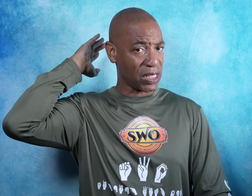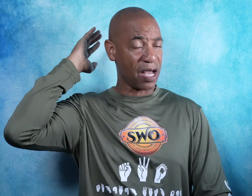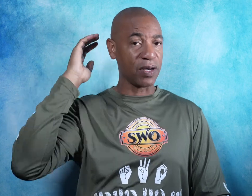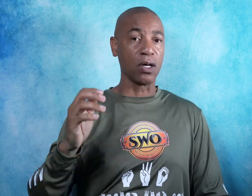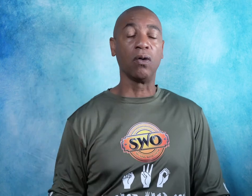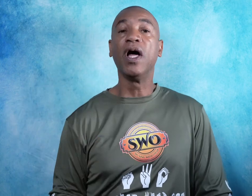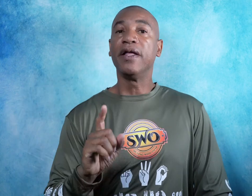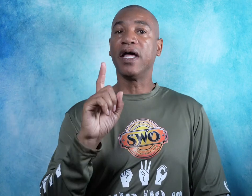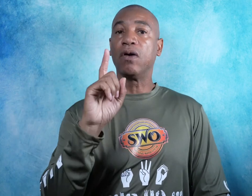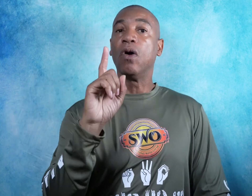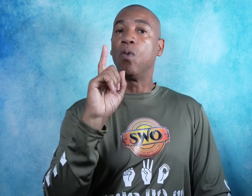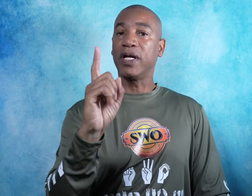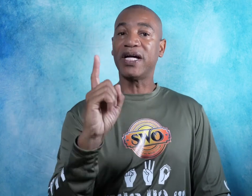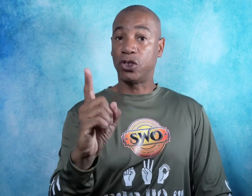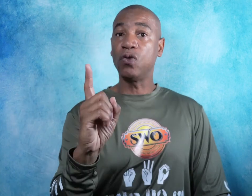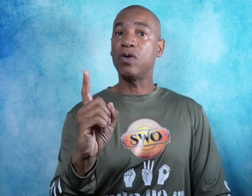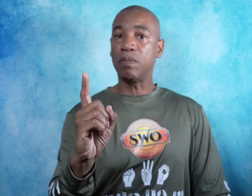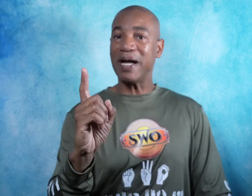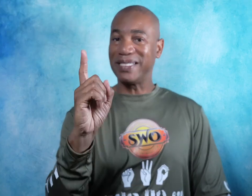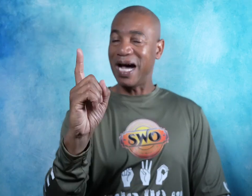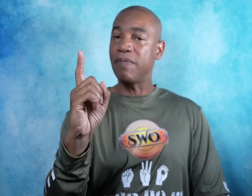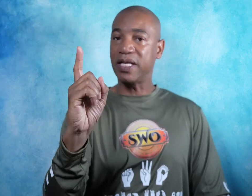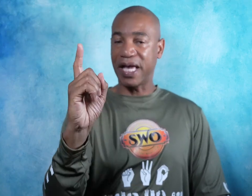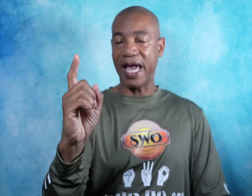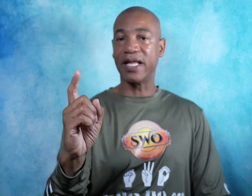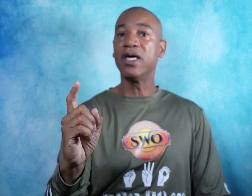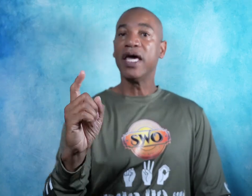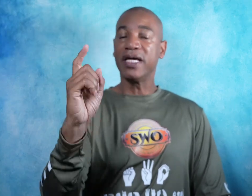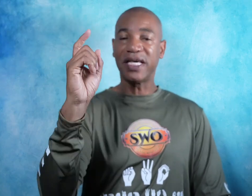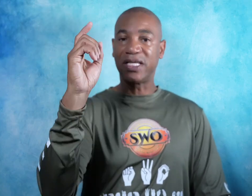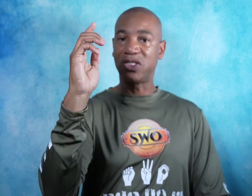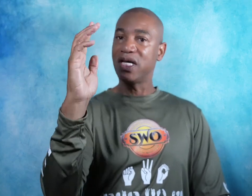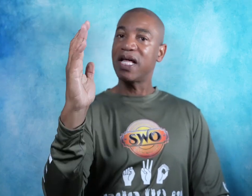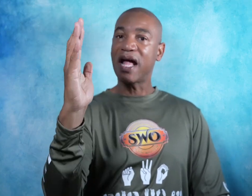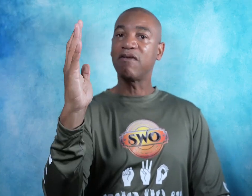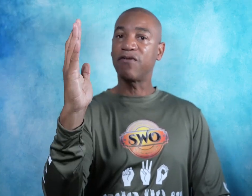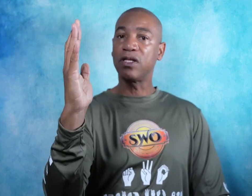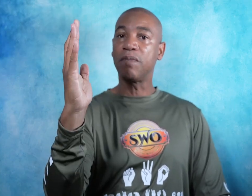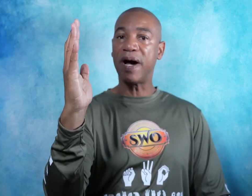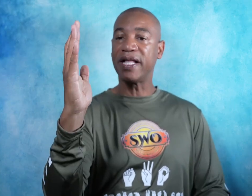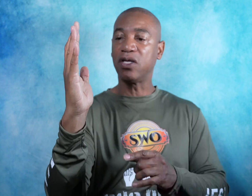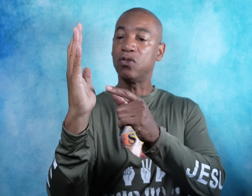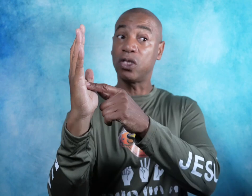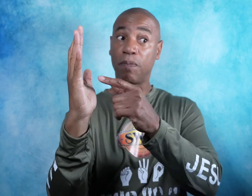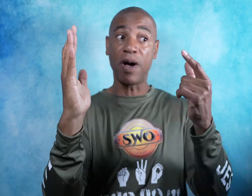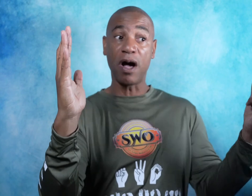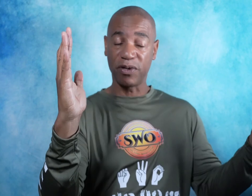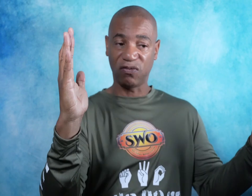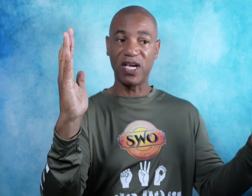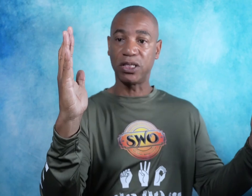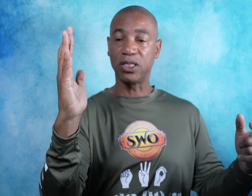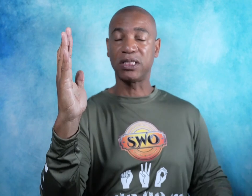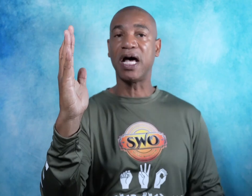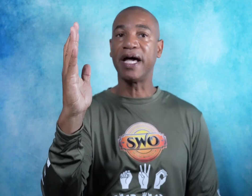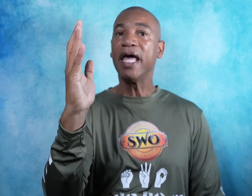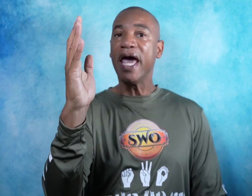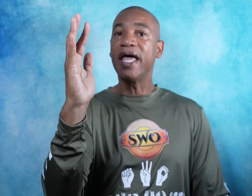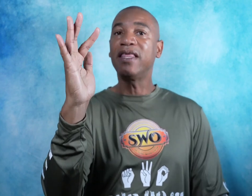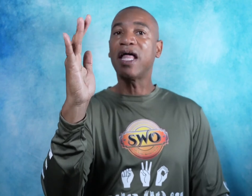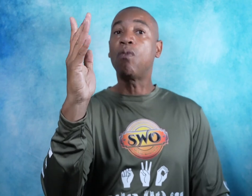time ago. Now what I do with my dominant hand is I extend it out in front of the body. Usually the palm is facing the side. And then I